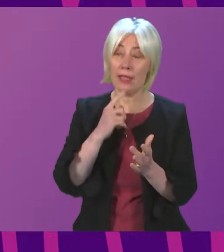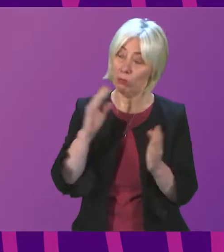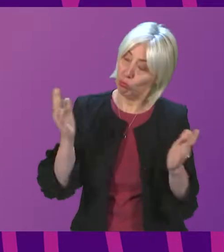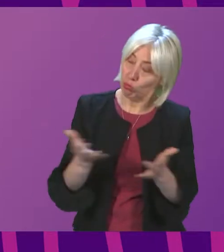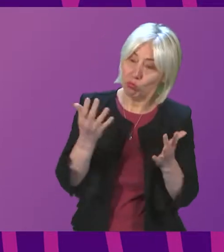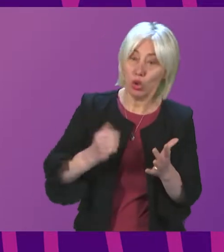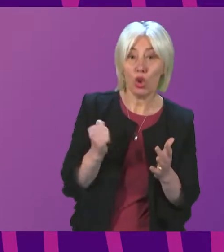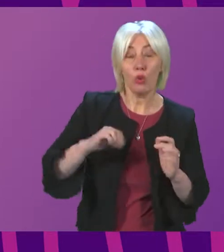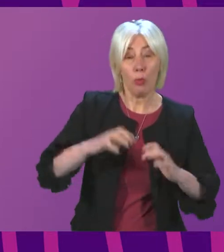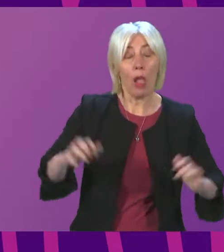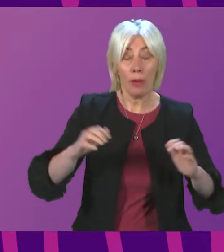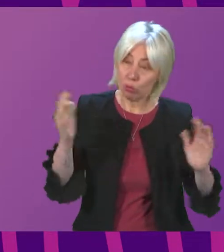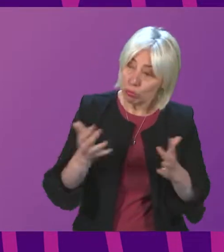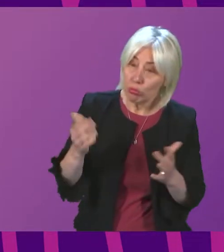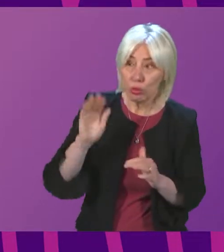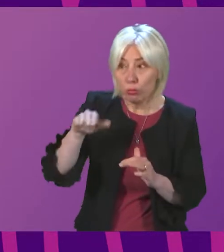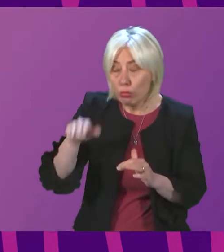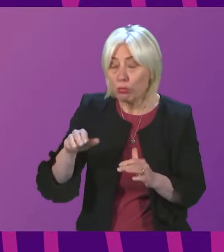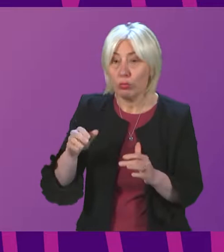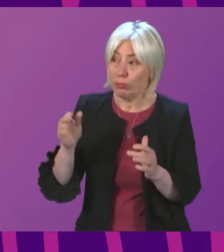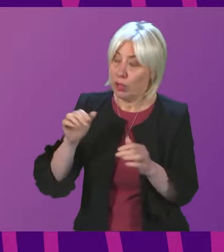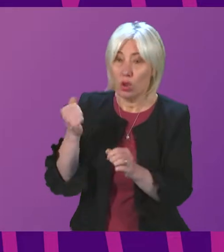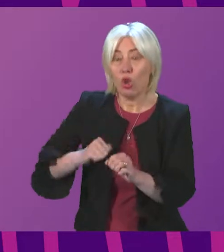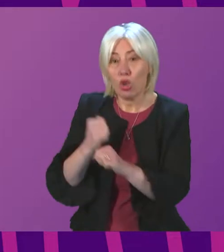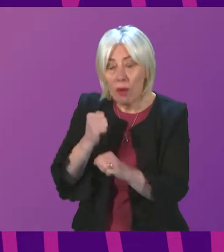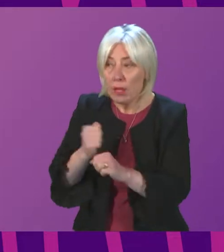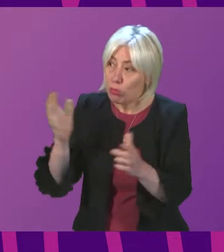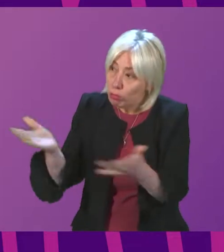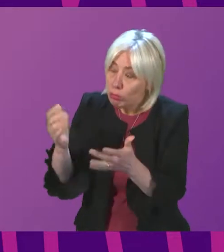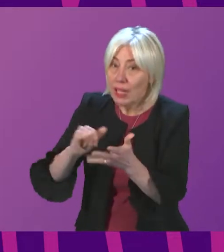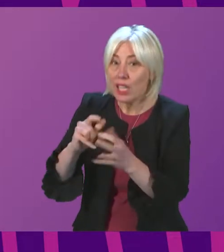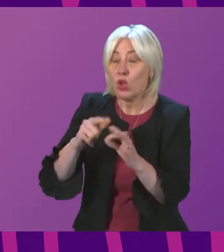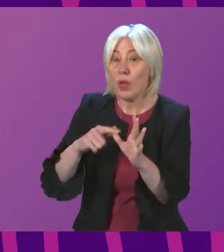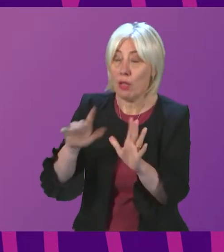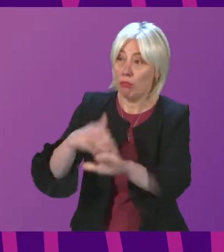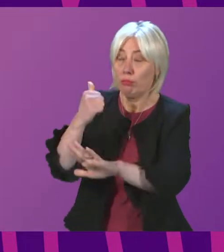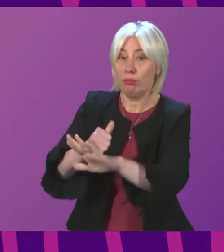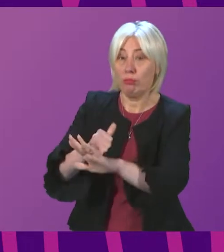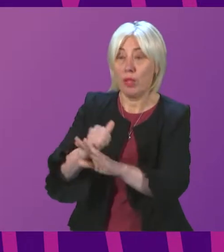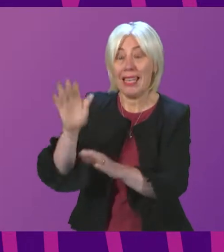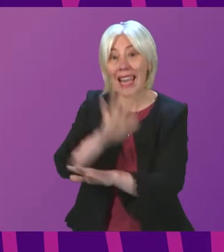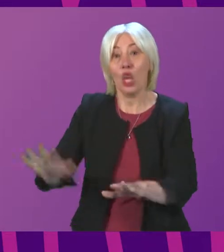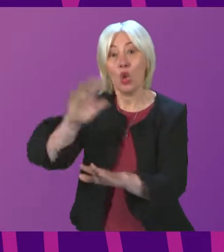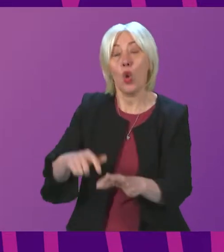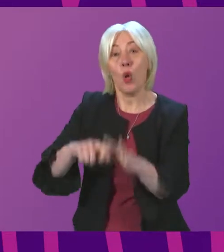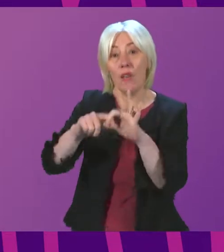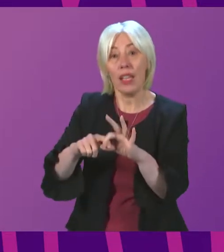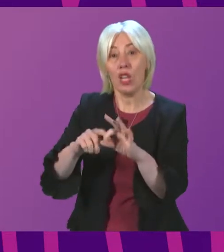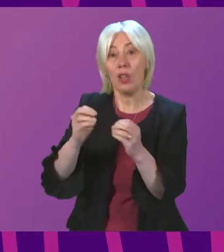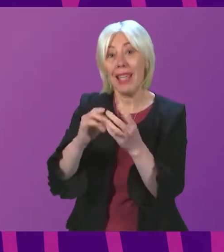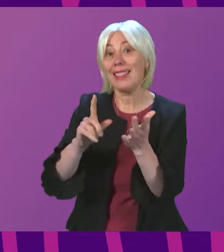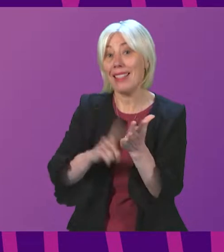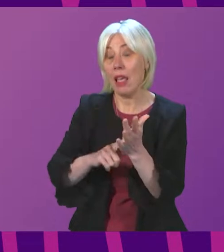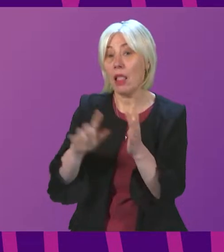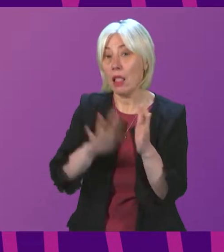scottish government to encourage the sqa scottish qualifications authority to establish a national qualification in british sign language at uh